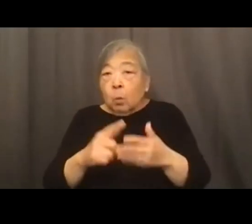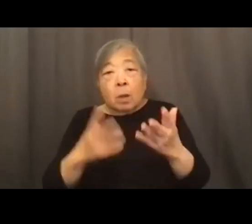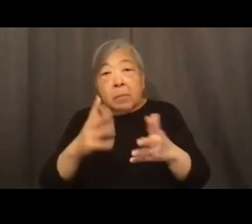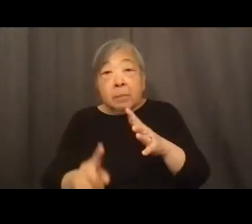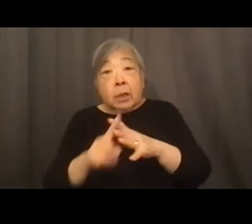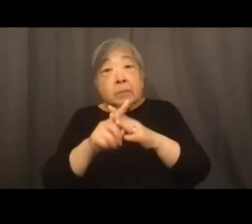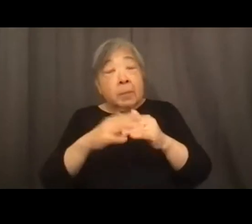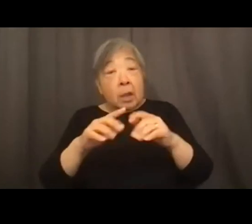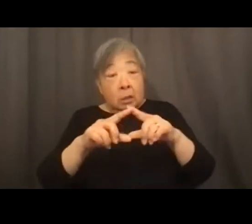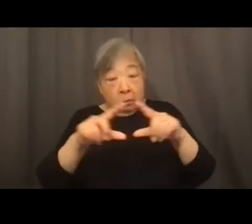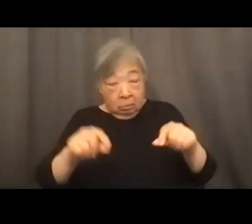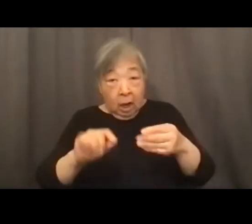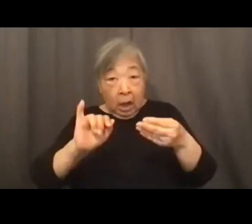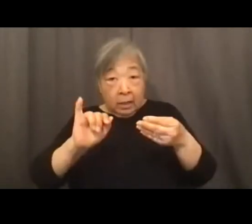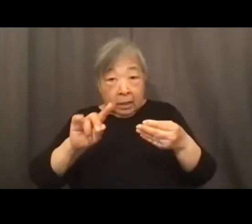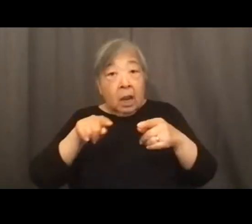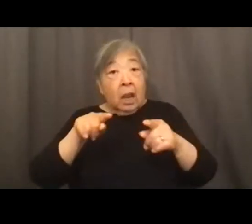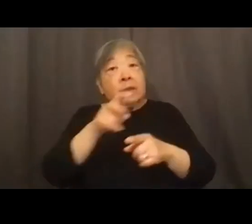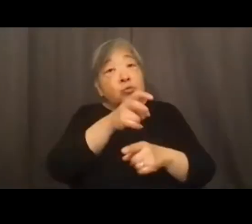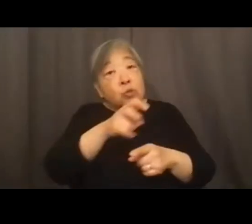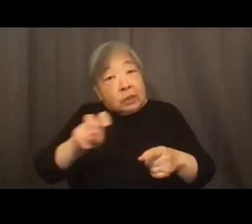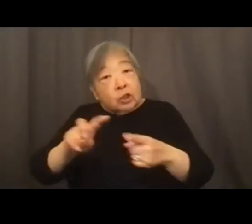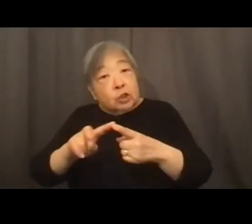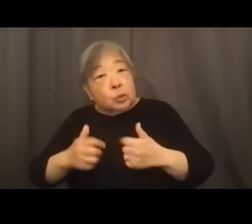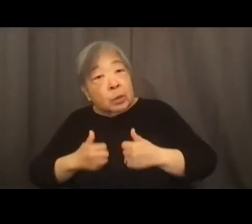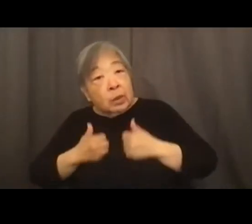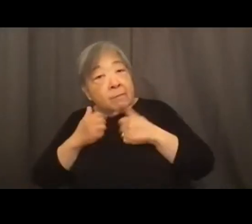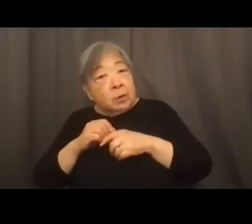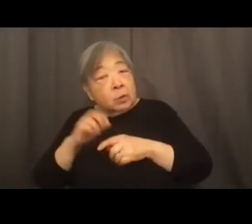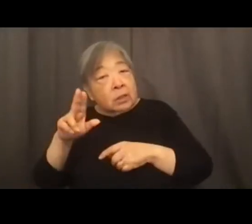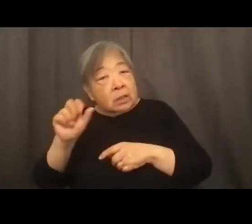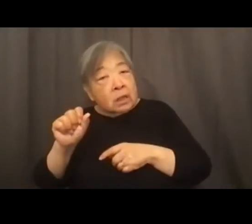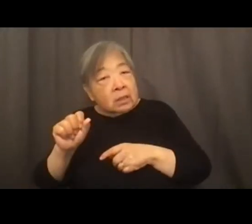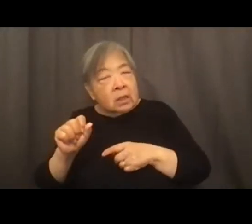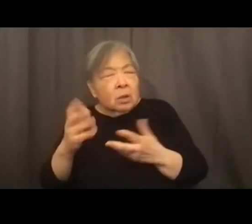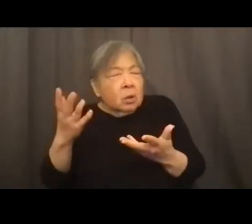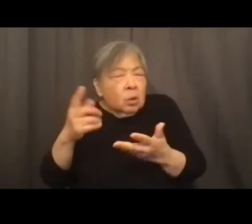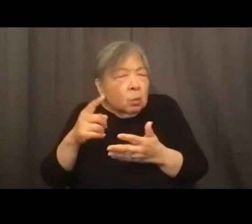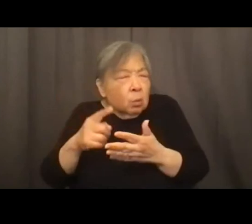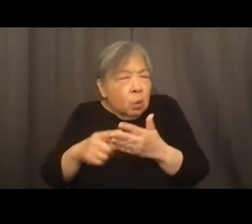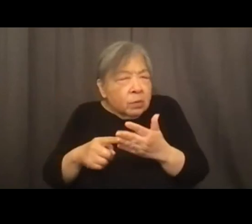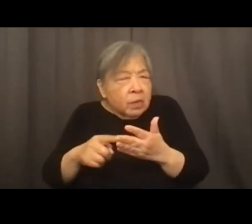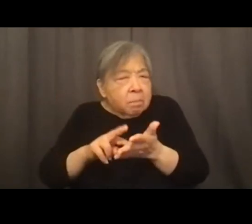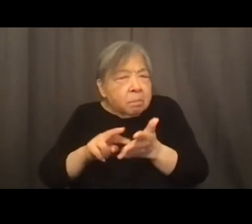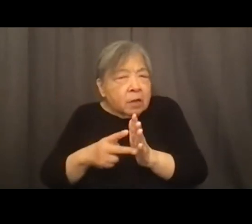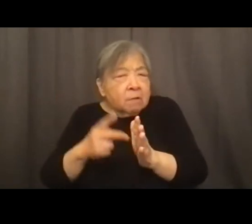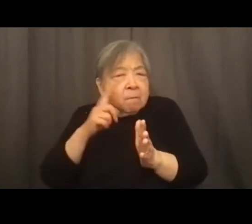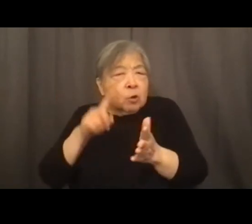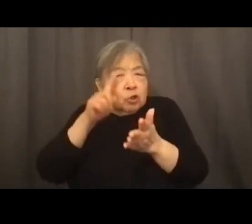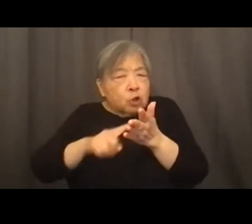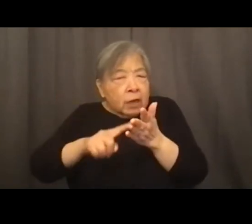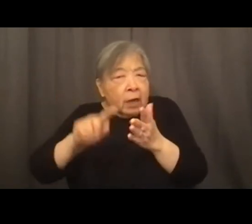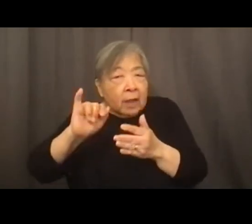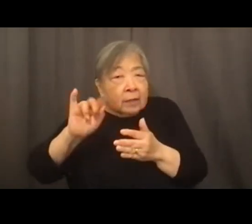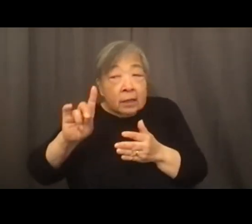IDs as we transition into life in the United States what might that mean for that ID check in this world